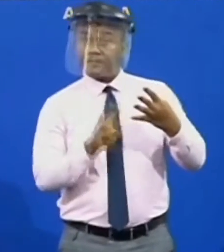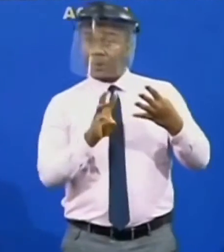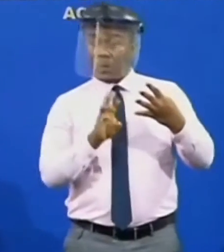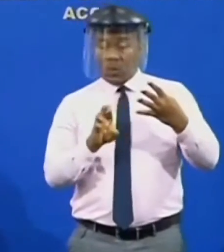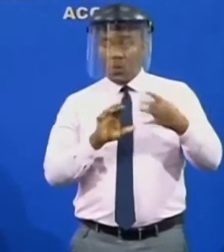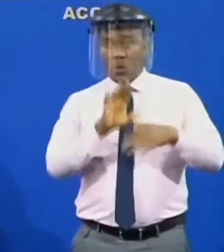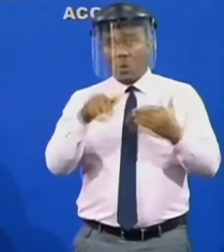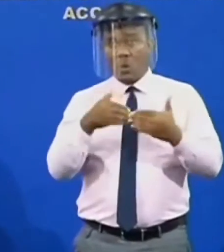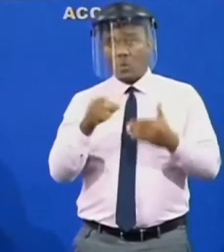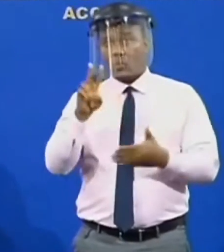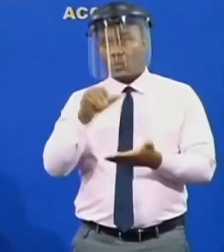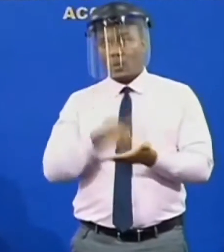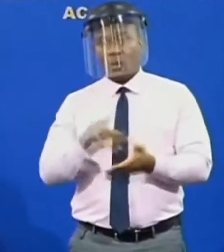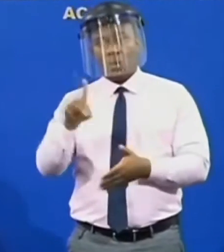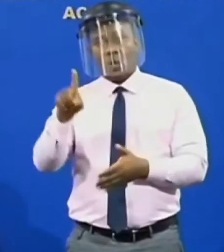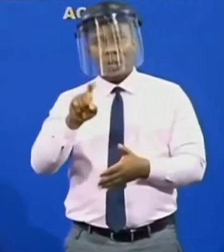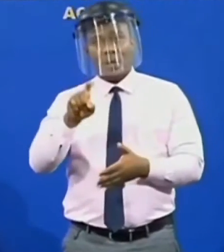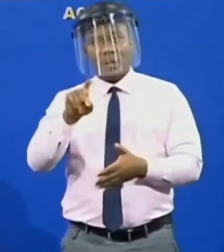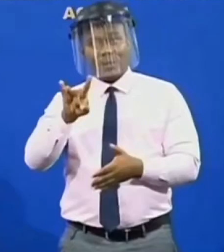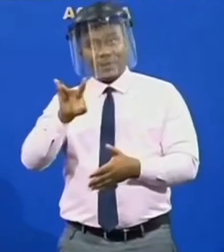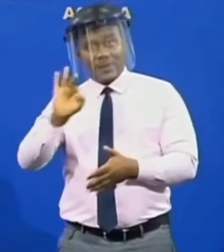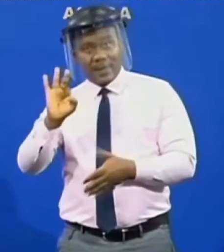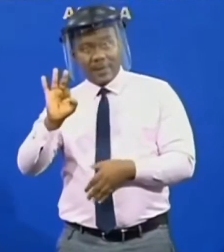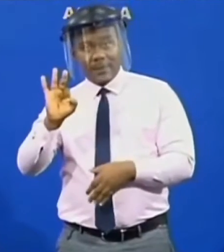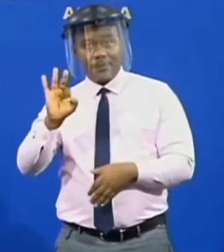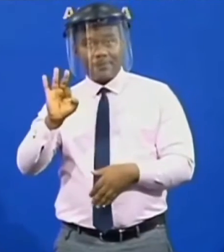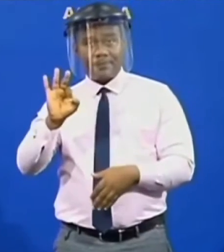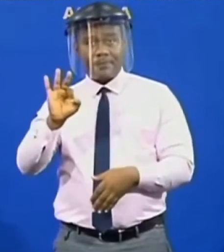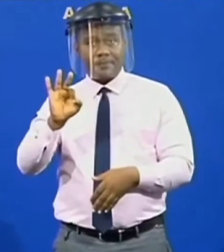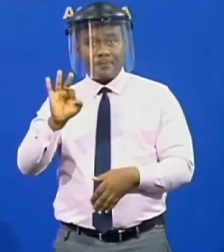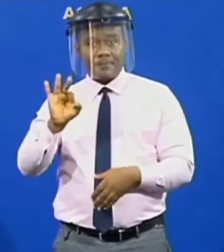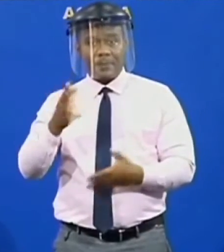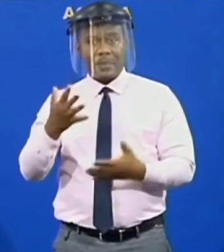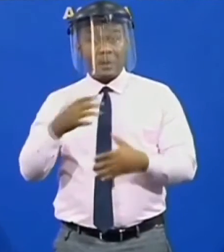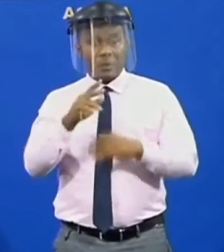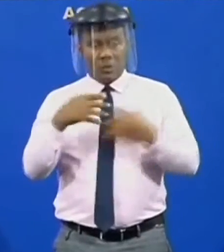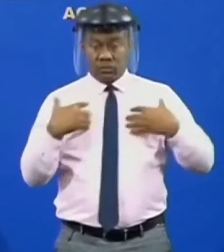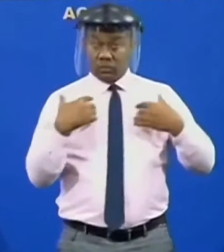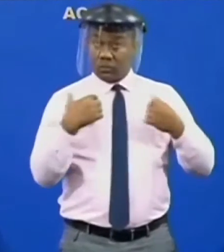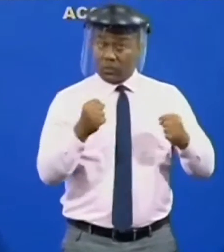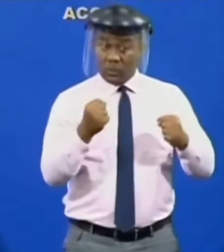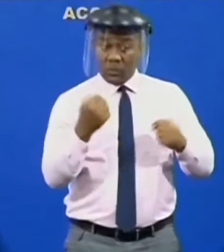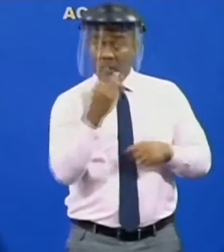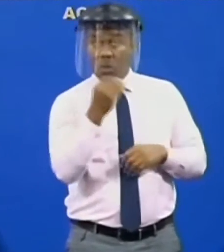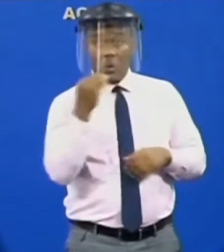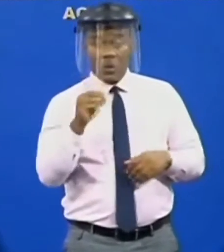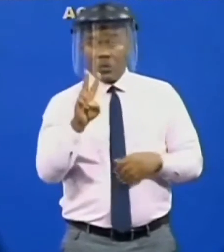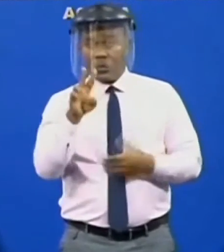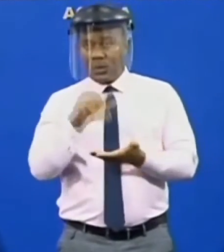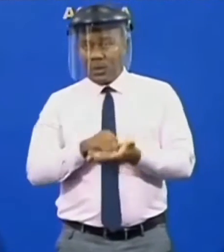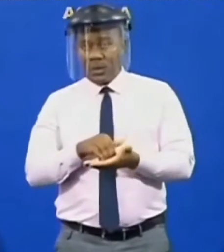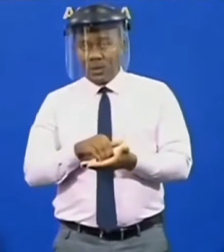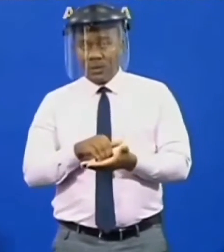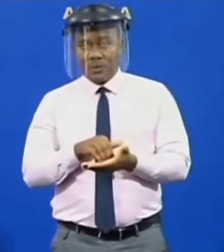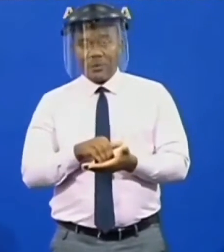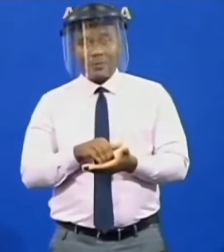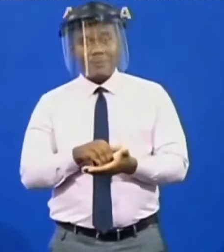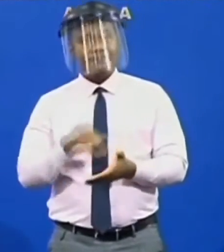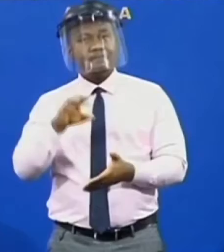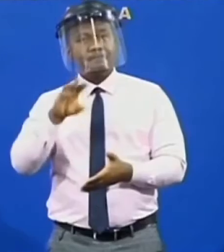are 2,189. Total recoveries and discharges, total,068